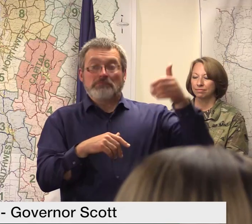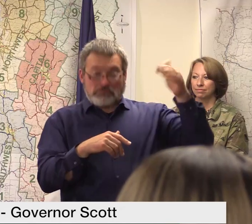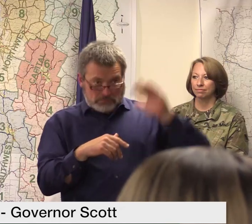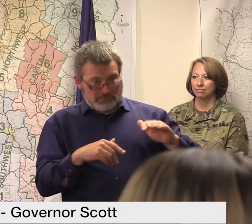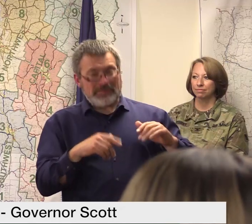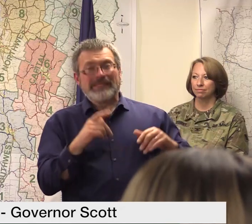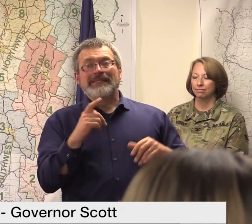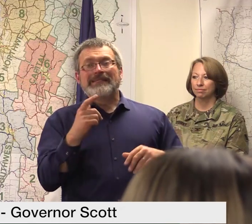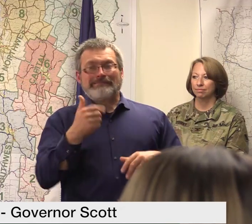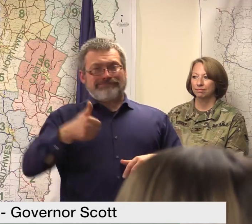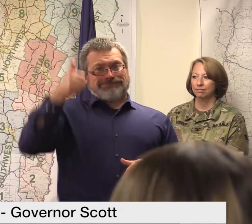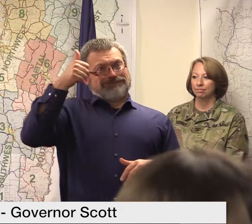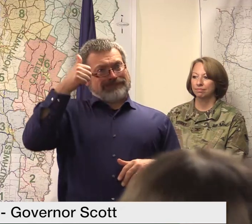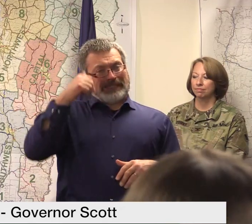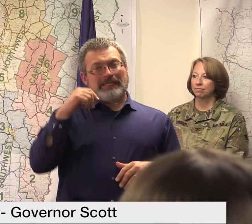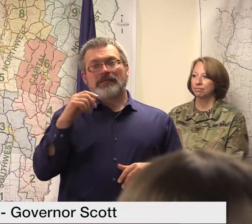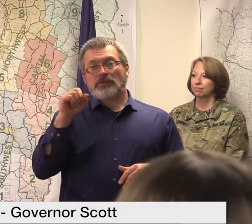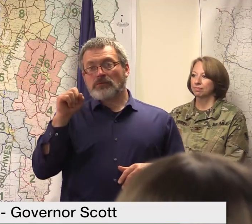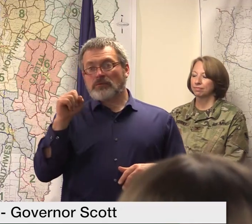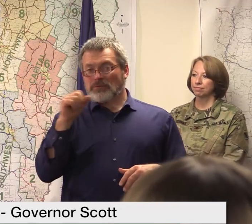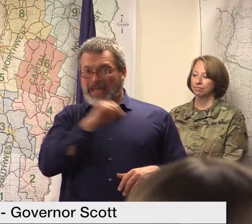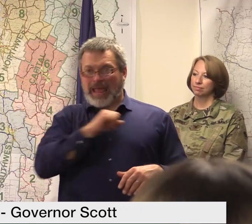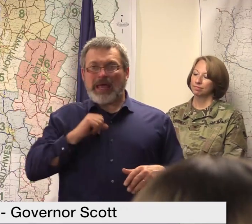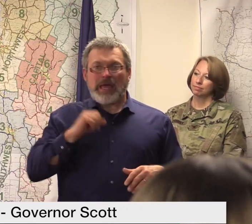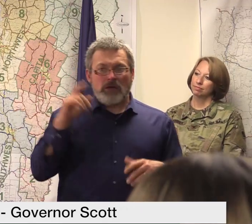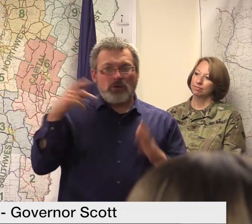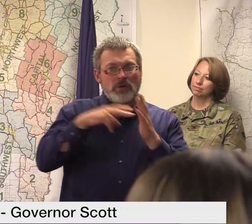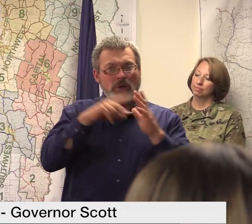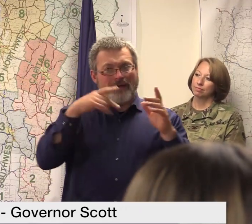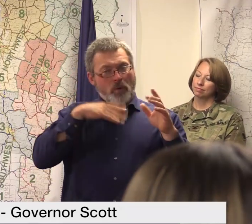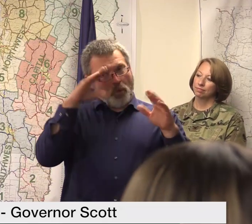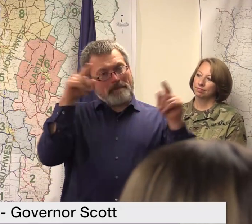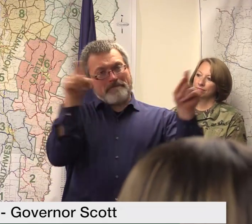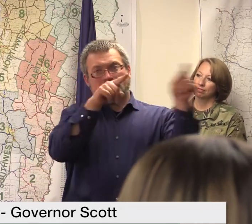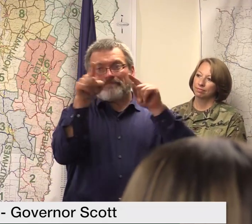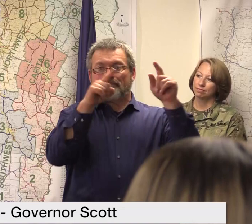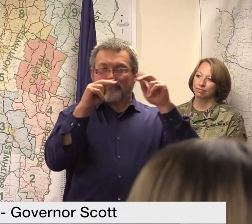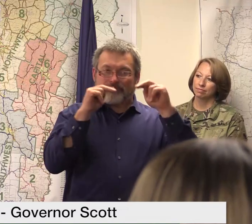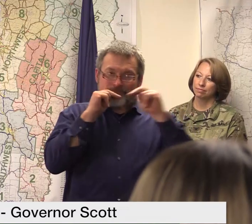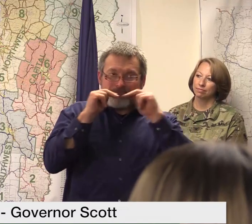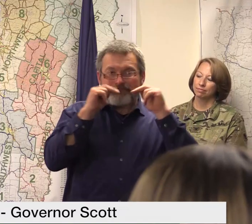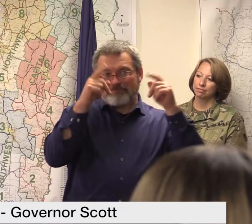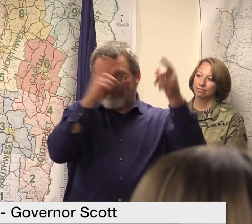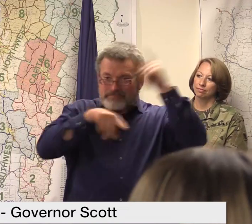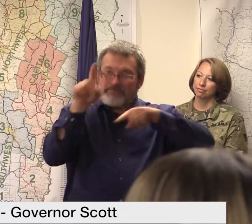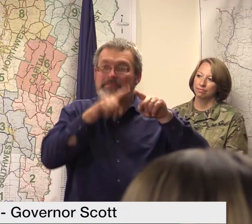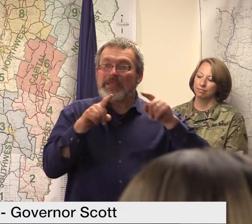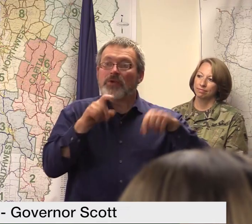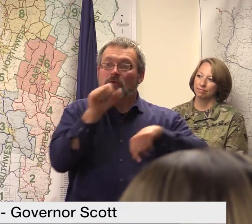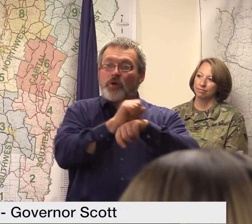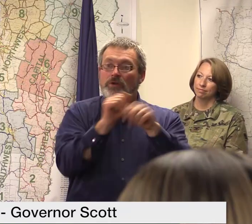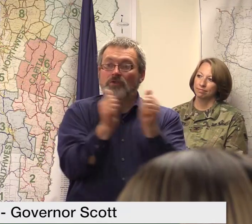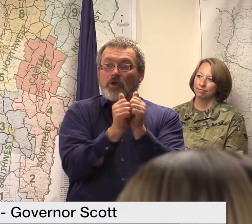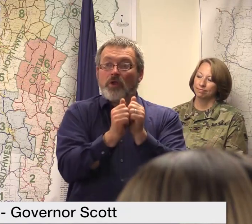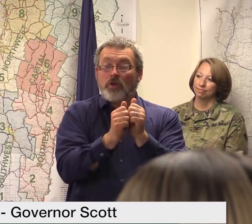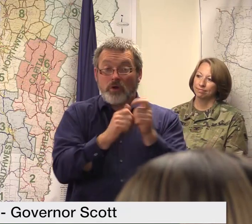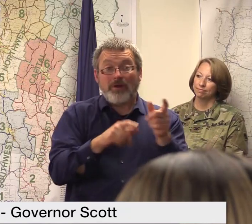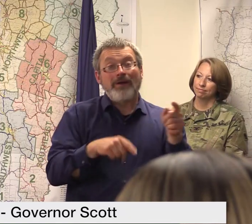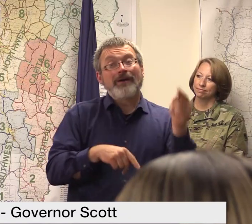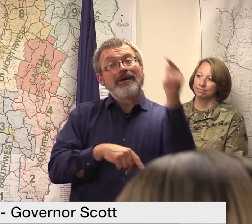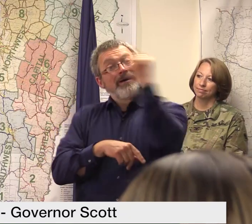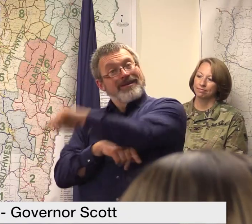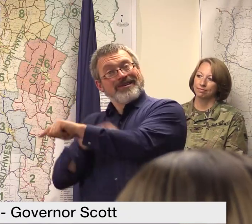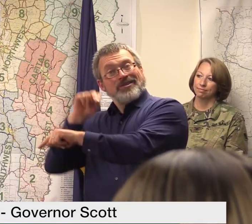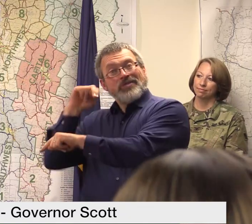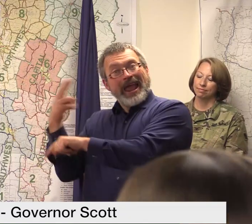they might want to get together we're having this damage in New Hampshire I don't know how much but they may need